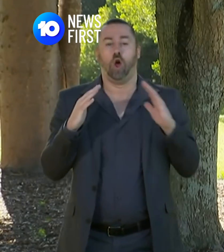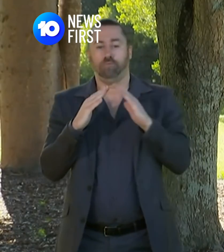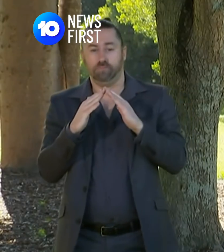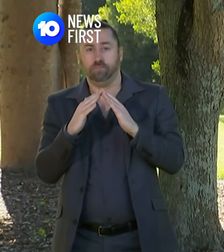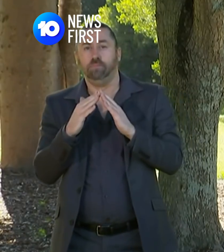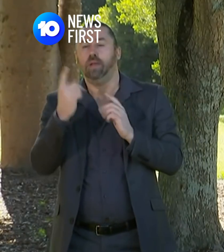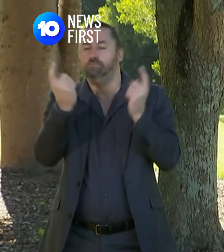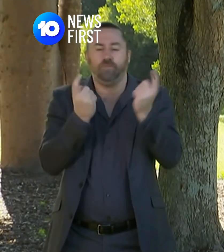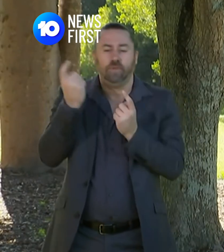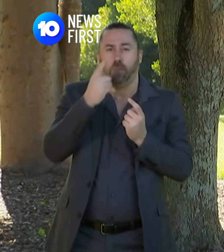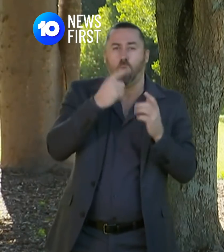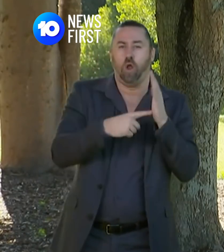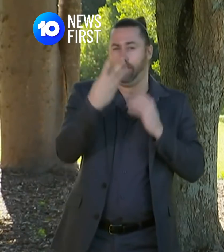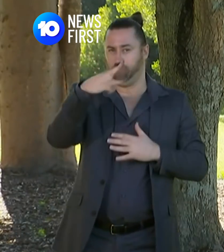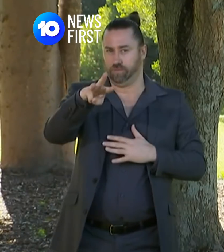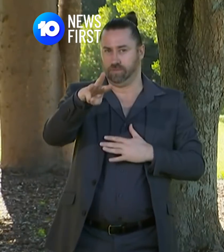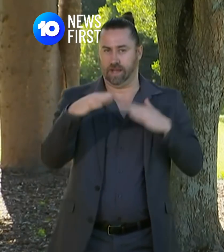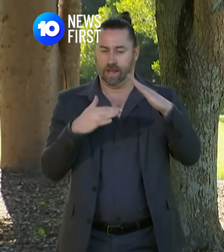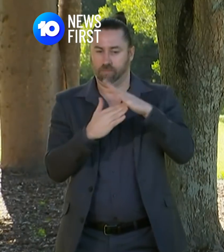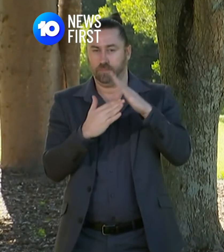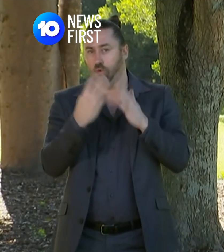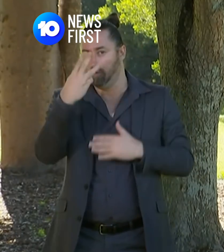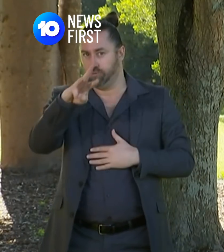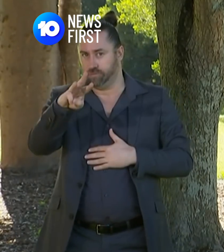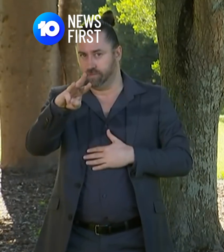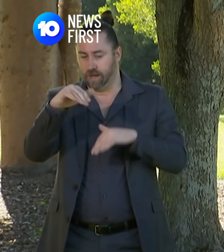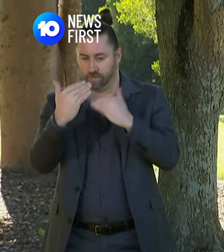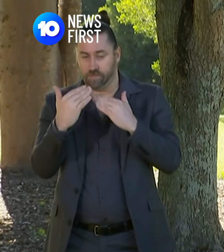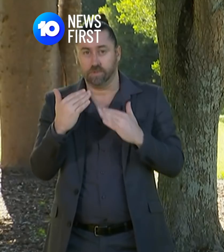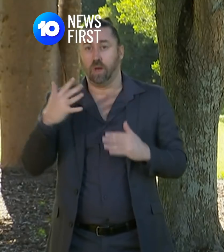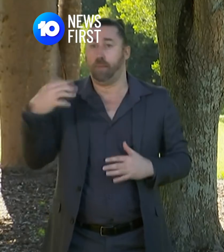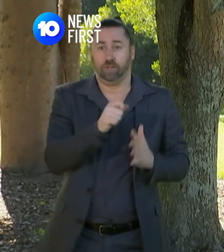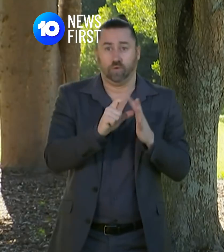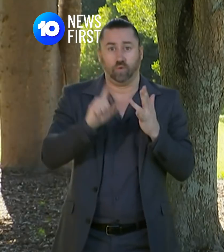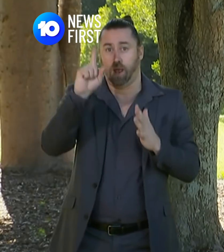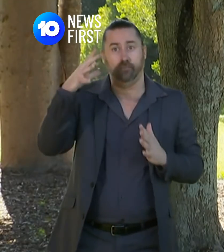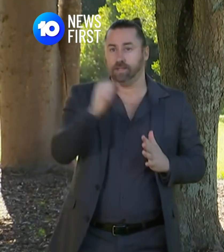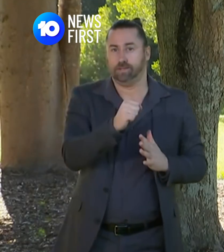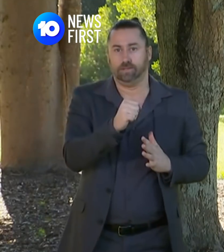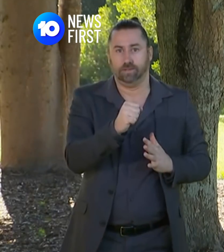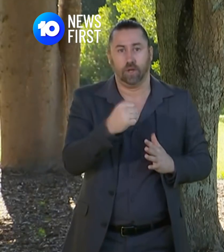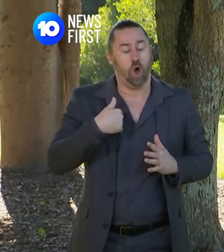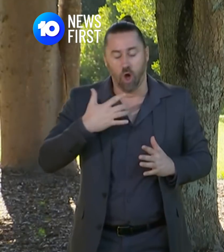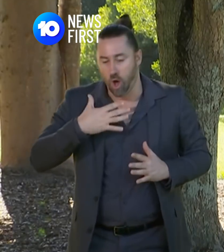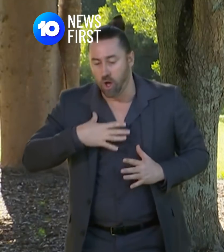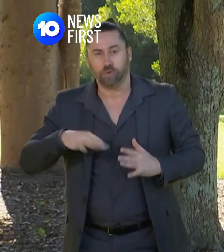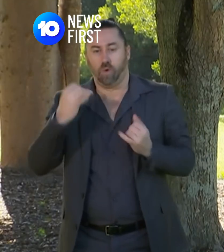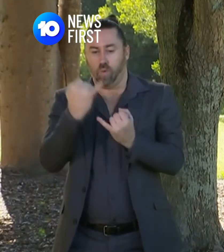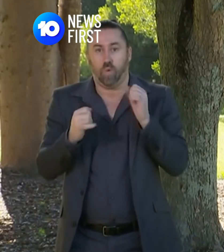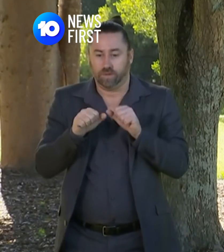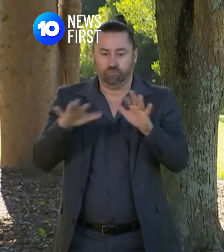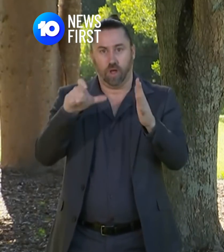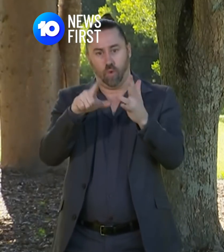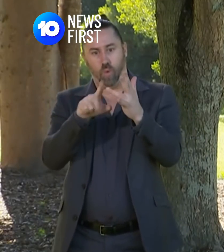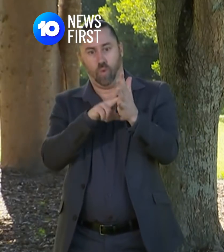to 30 people. This is essential everyone that we do this to stop further transmission.